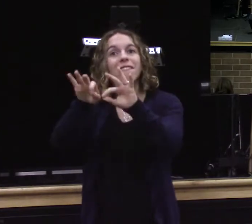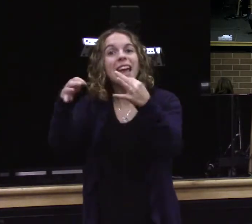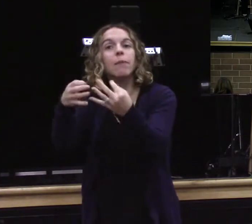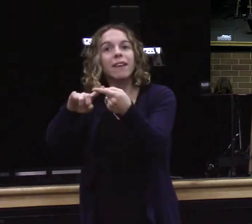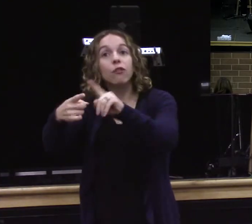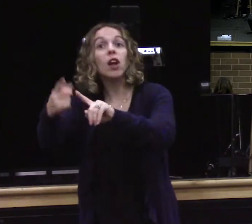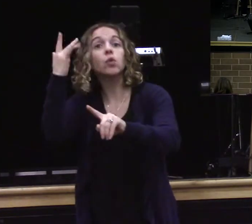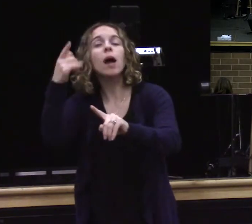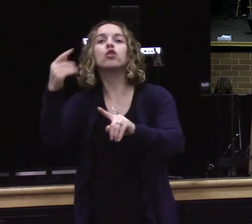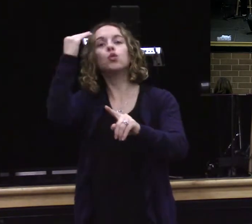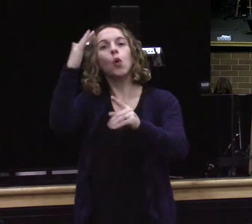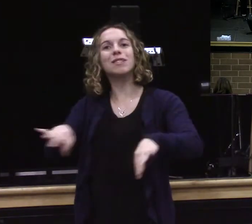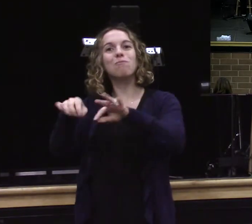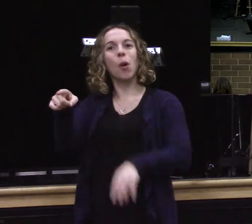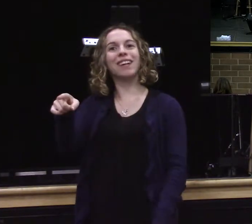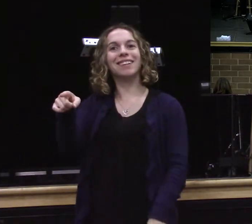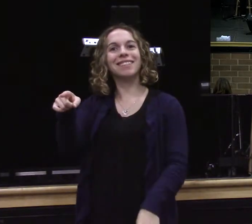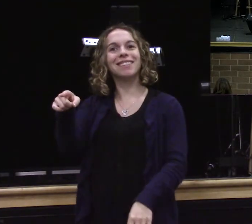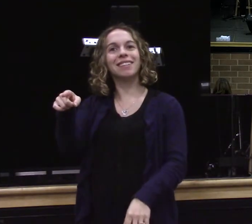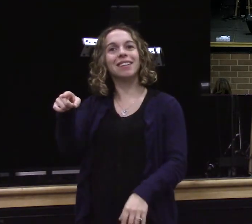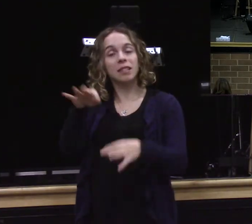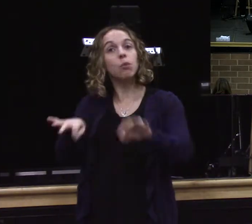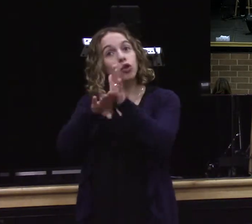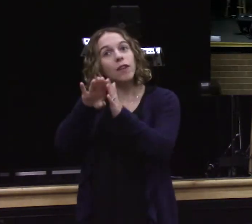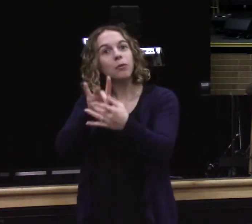and compassion. Is anybody listening to me in this house?